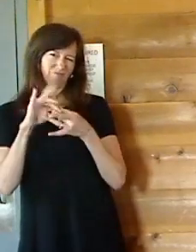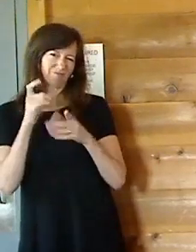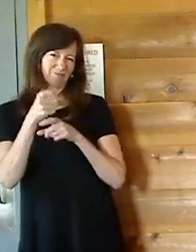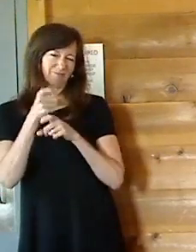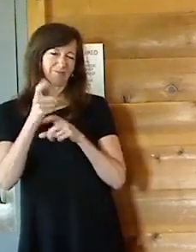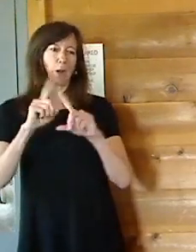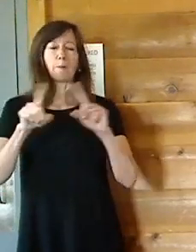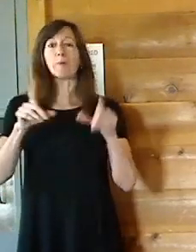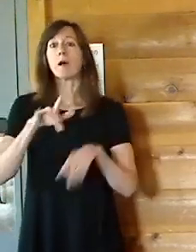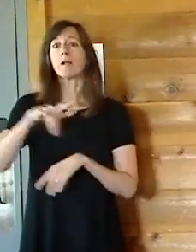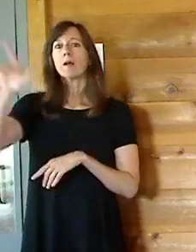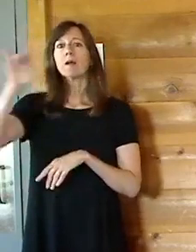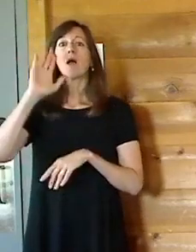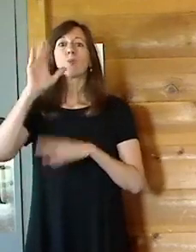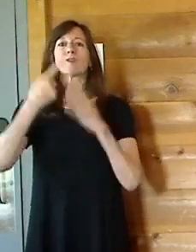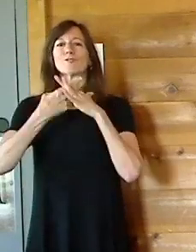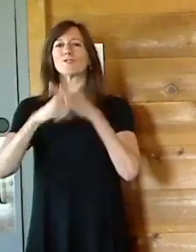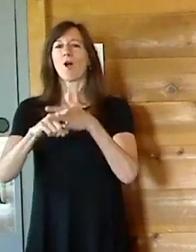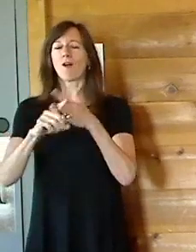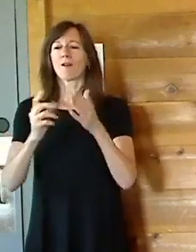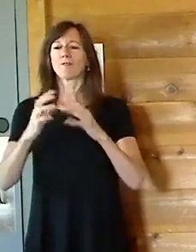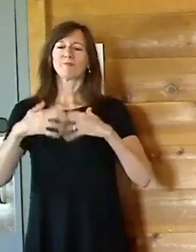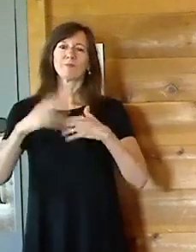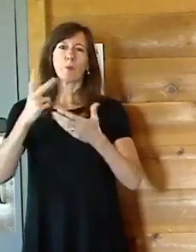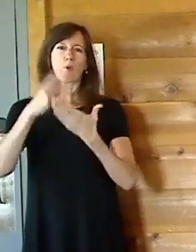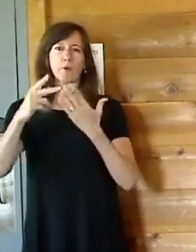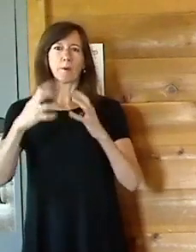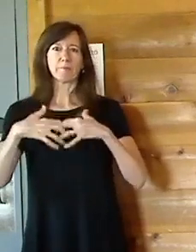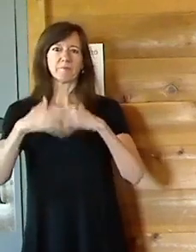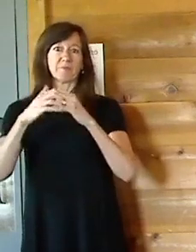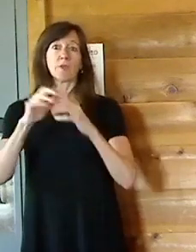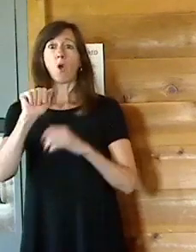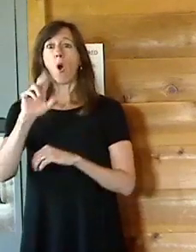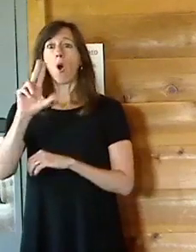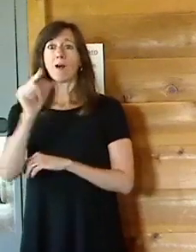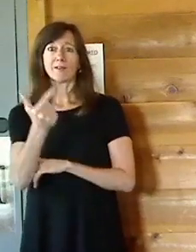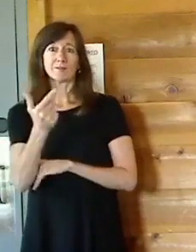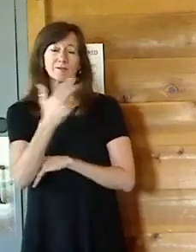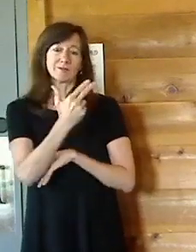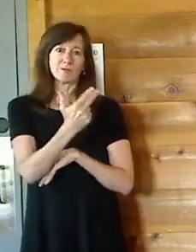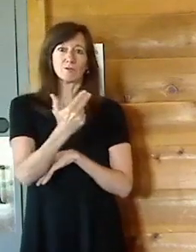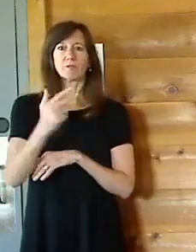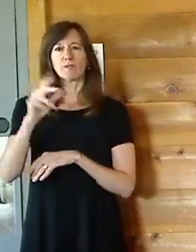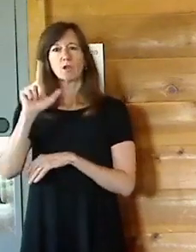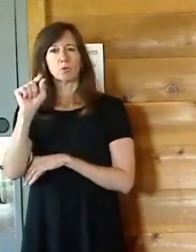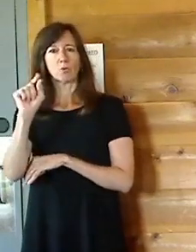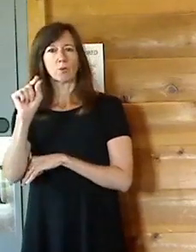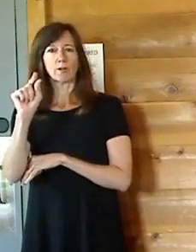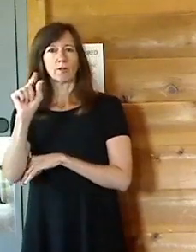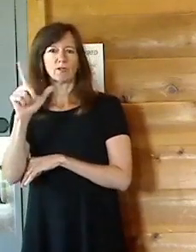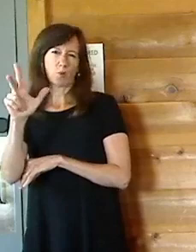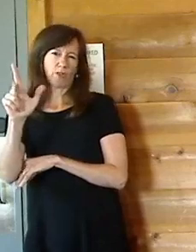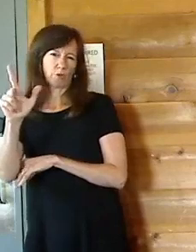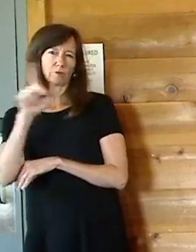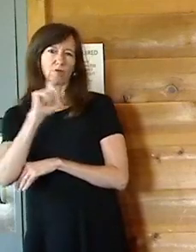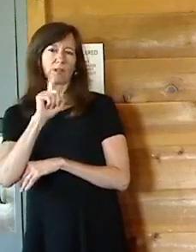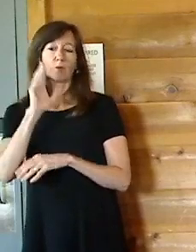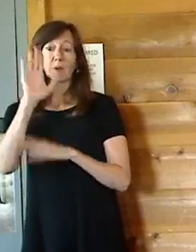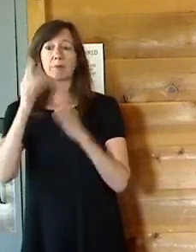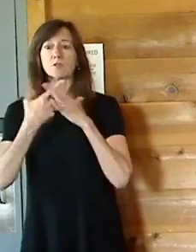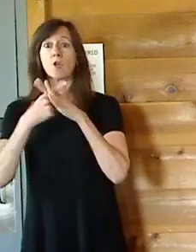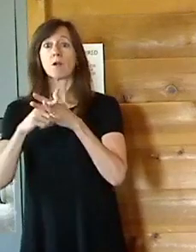middle of August. So August 16th and August 23rd, students should look. I think they filled up their first semester,